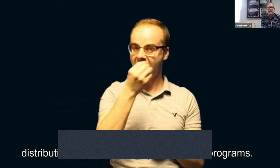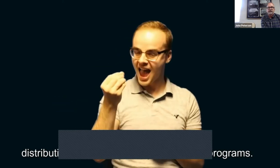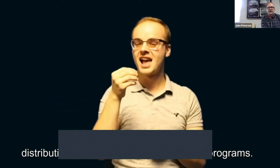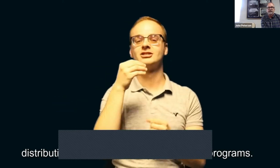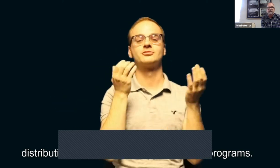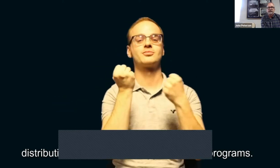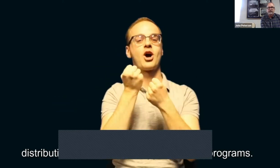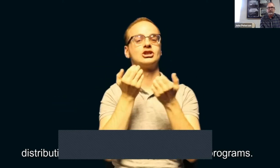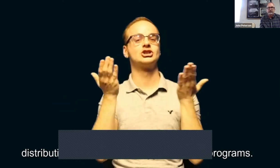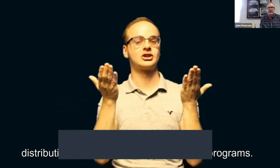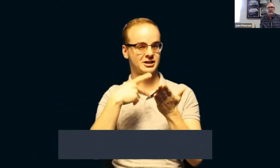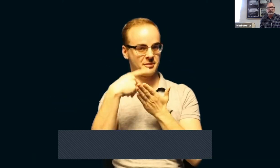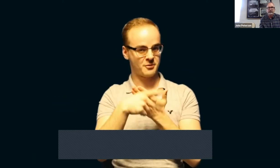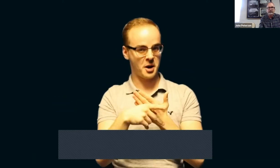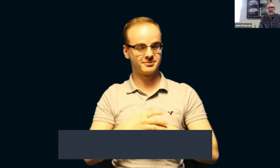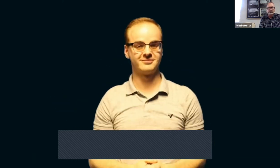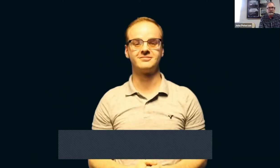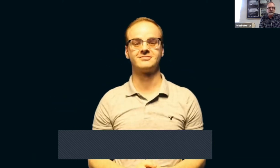and support service programs.